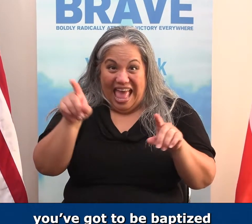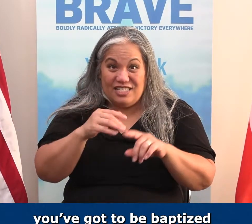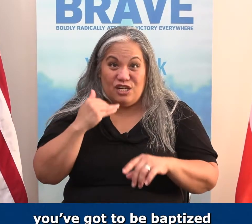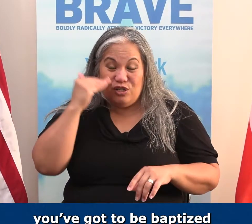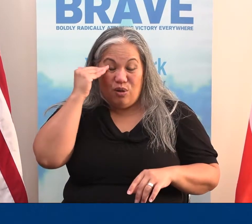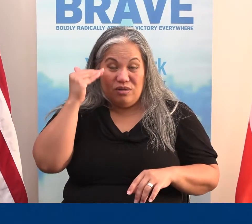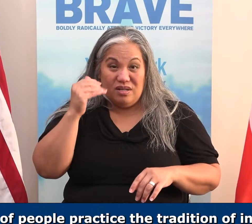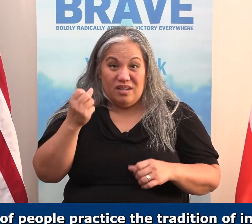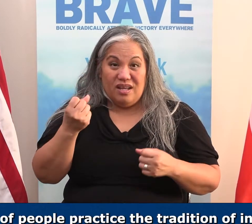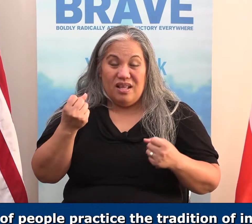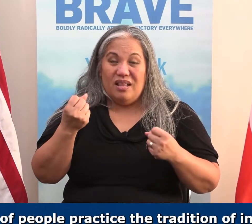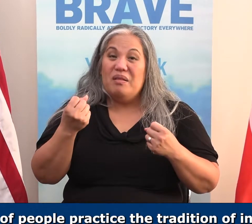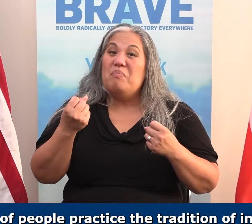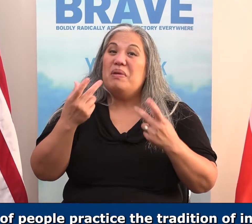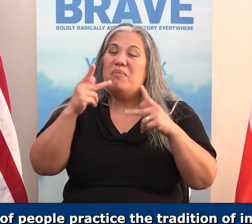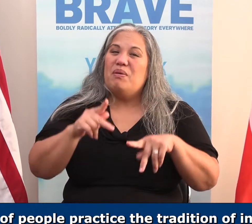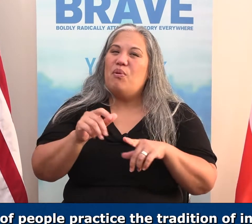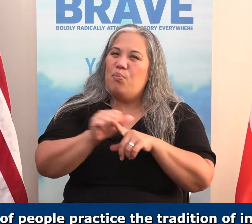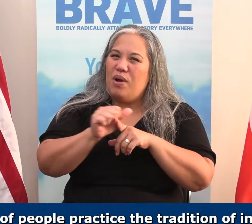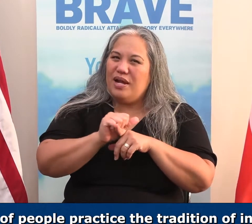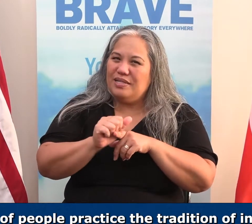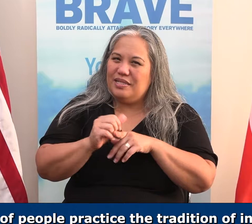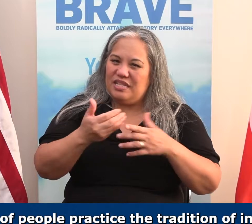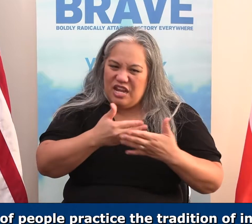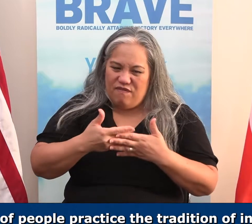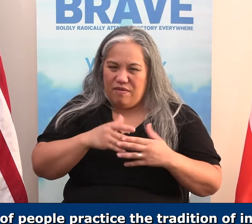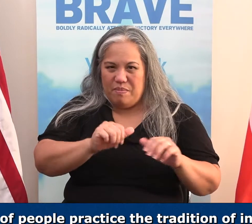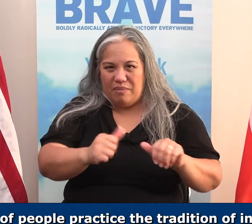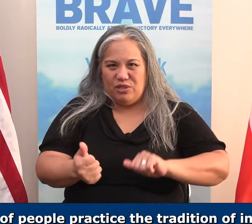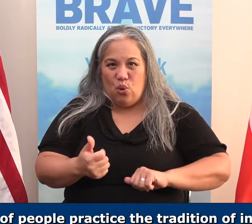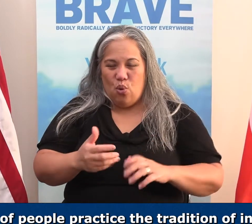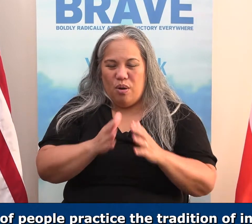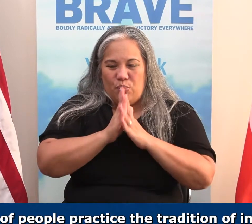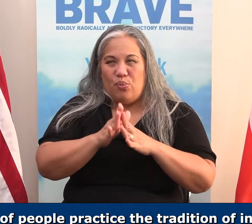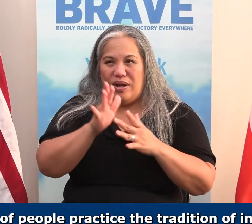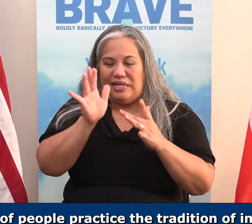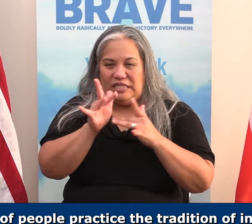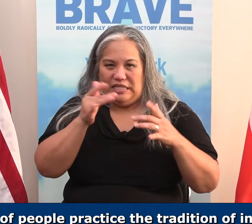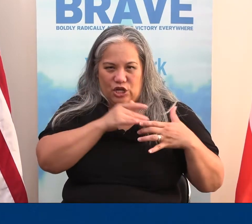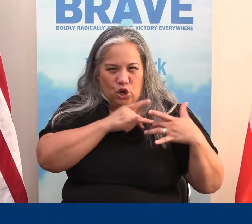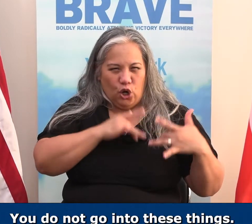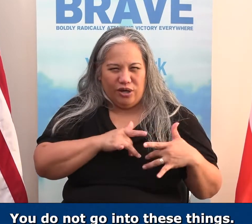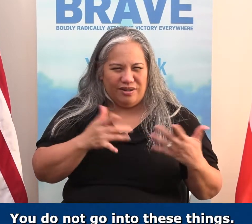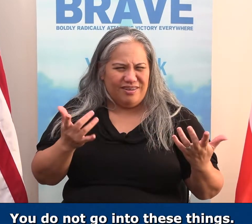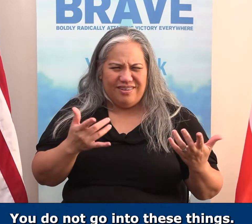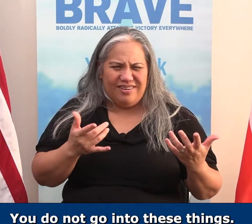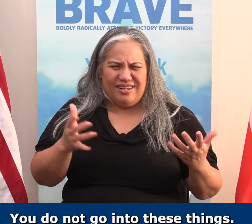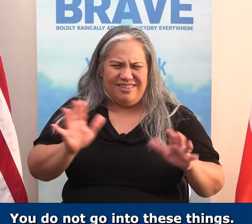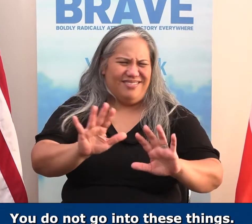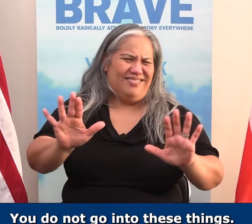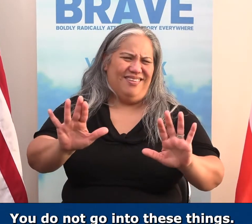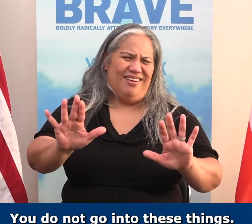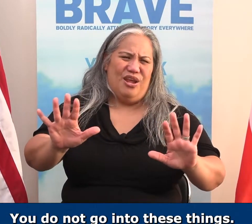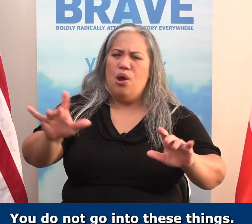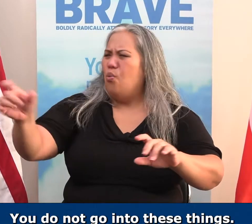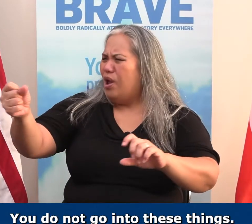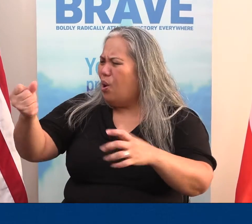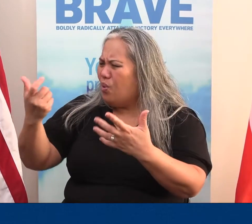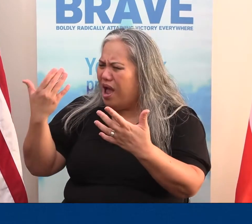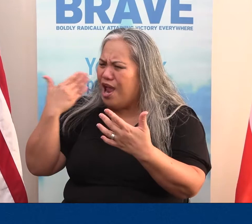an adult. A lot of people practice tradition of infant baptism or praying Jesus in your heart. You don't go into these things. As a matter of fact, they say, well,